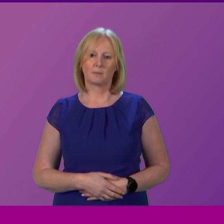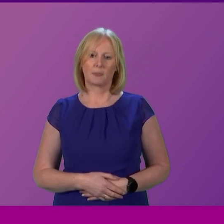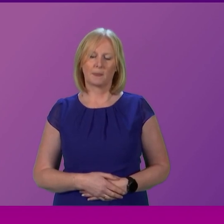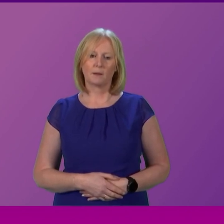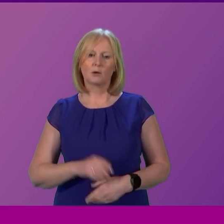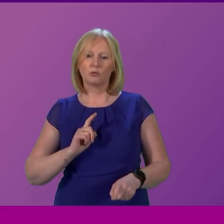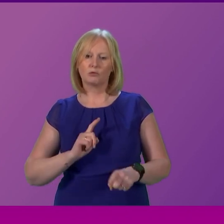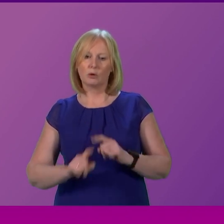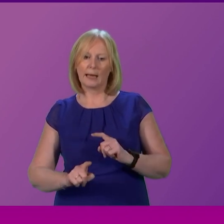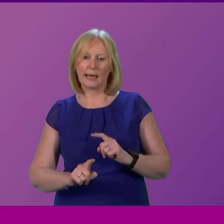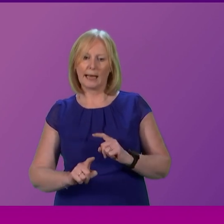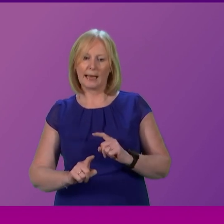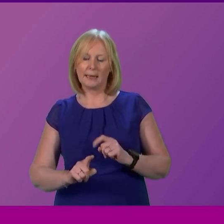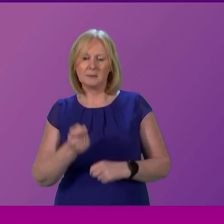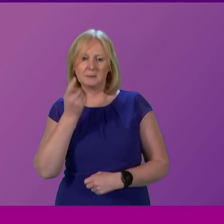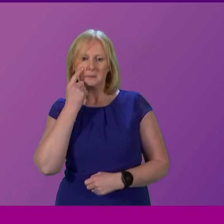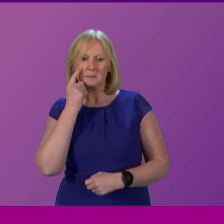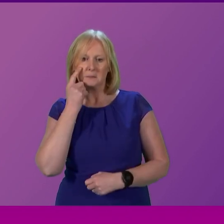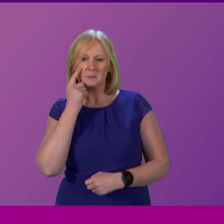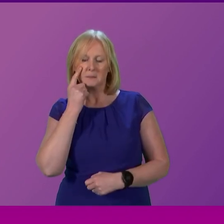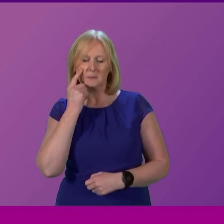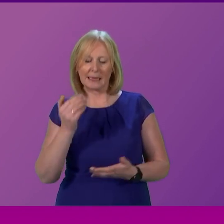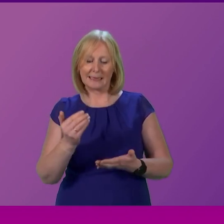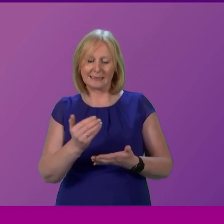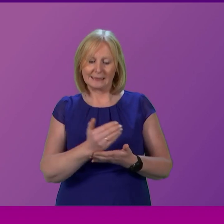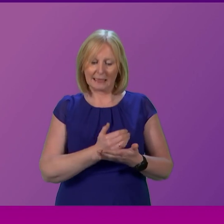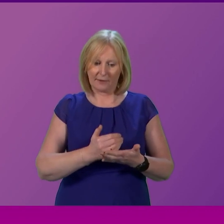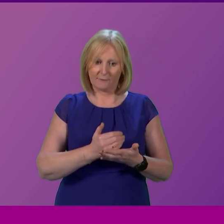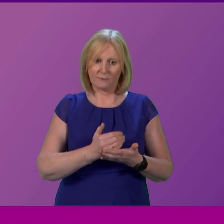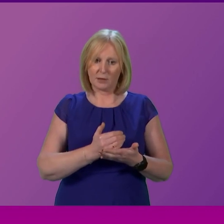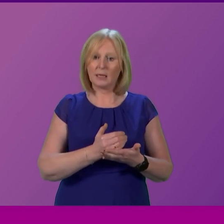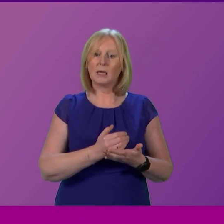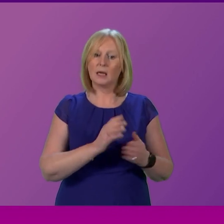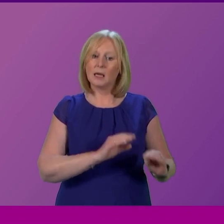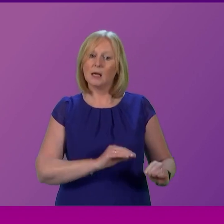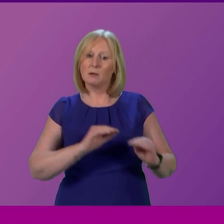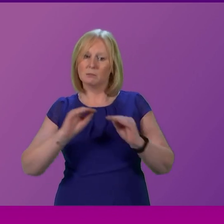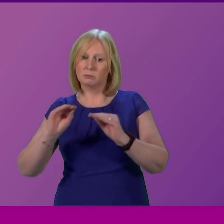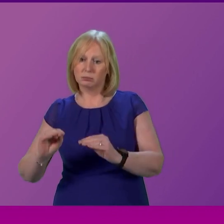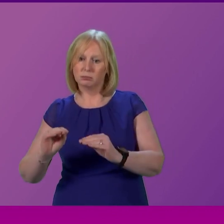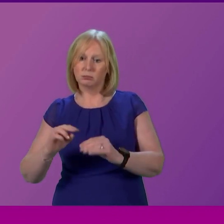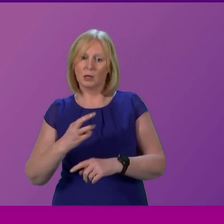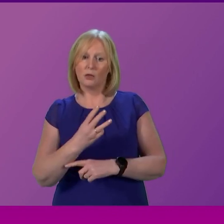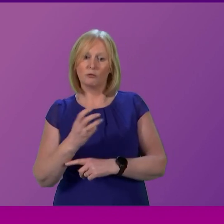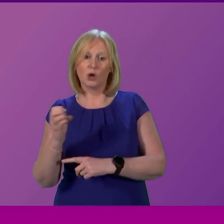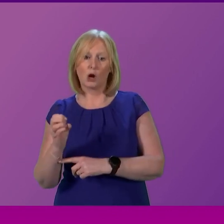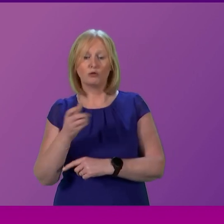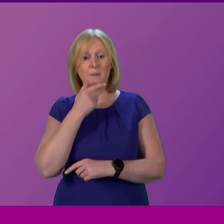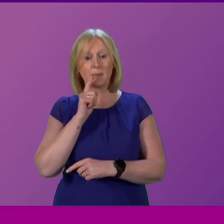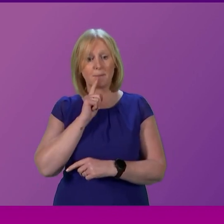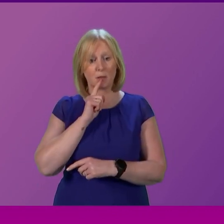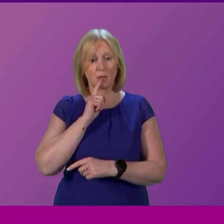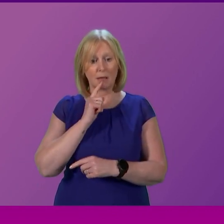create some capacity by safely discharging 300 people within the current system who are clinically safe to discharge